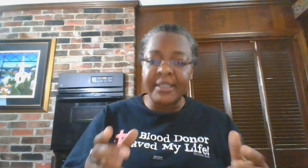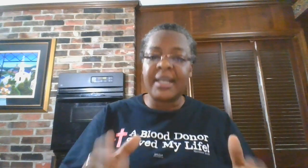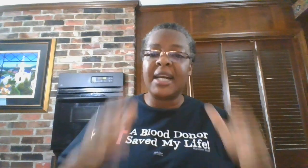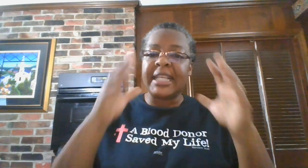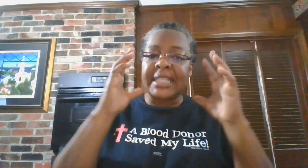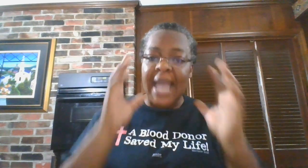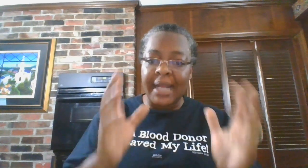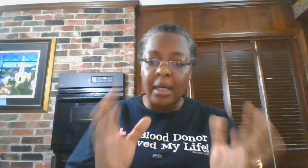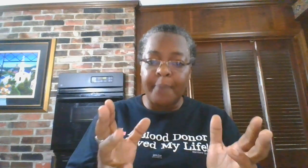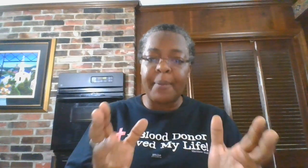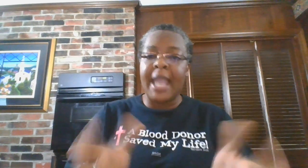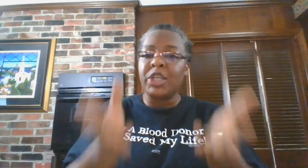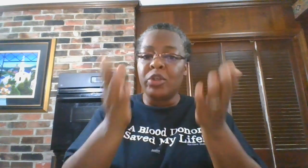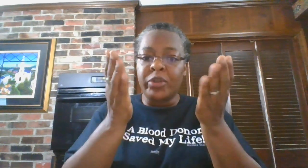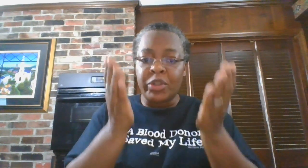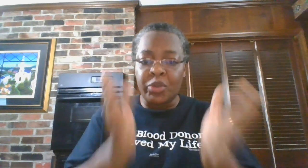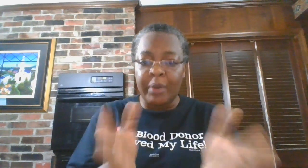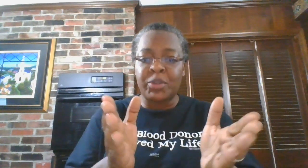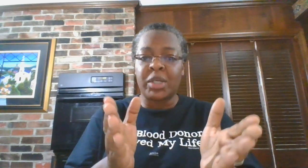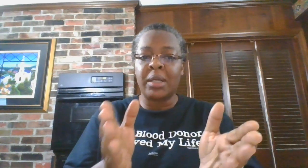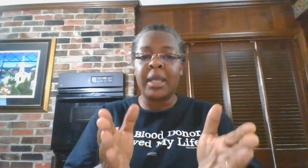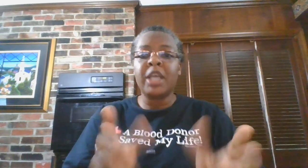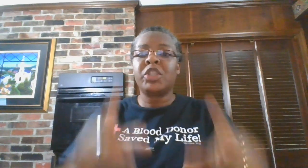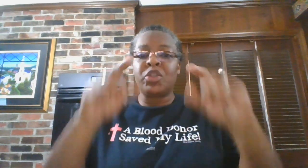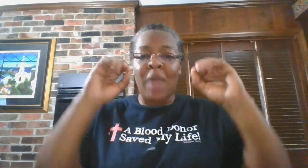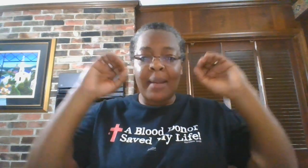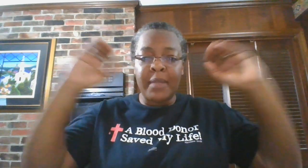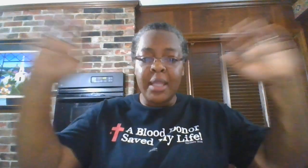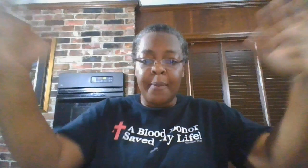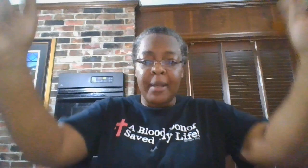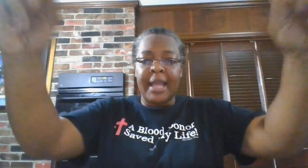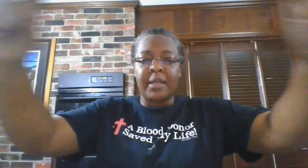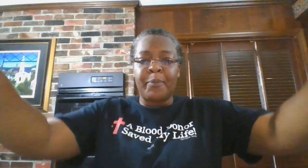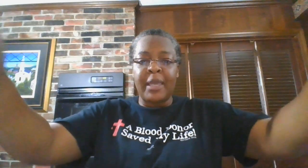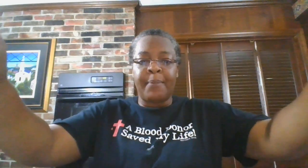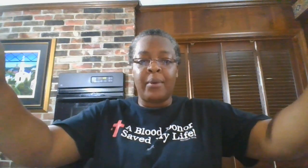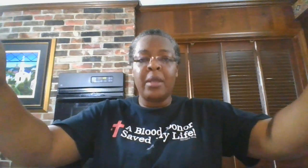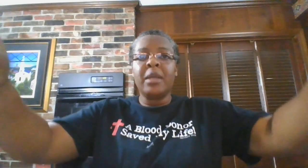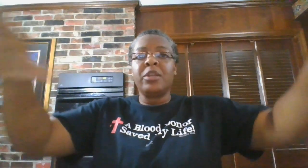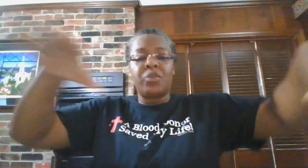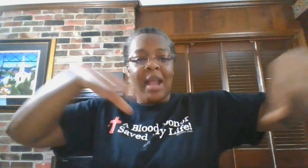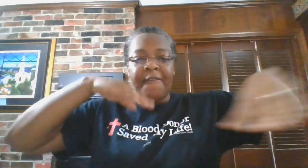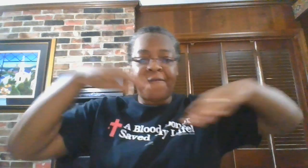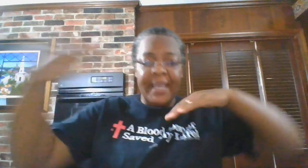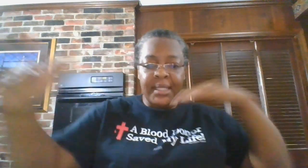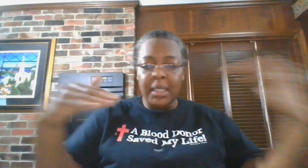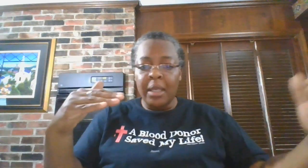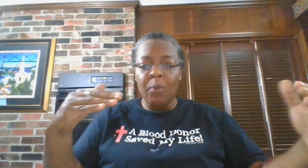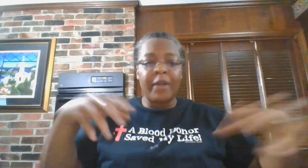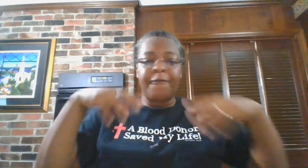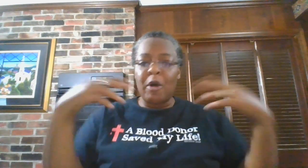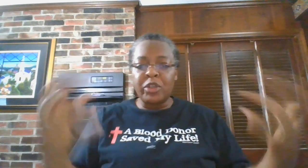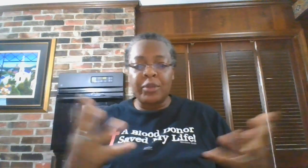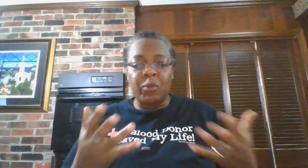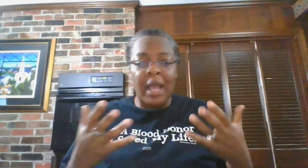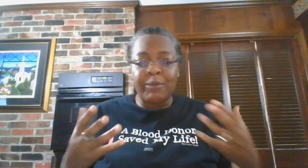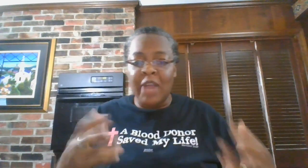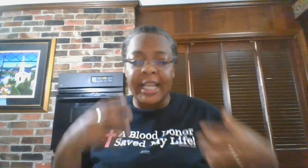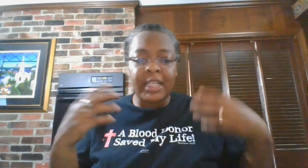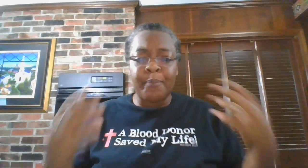done is got up and used the scripture to try to manipulate the people. To try to fix it. Where I'm trying to get the